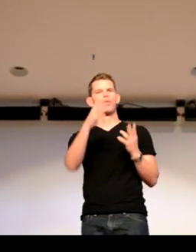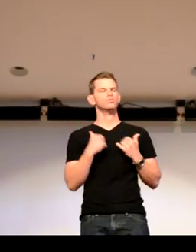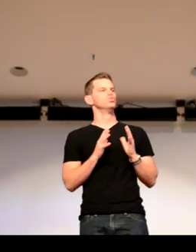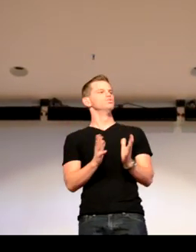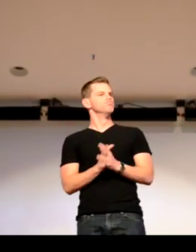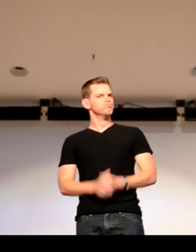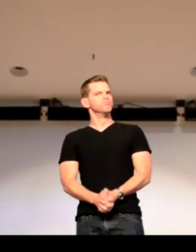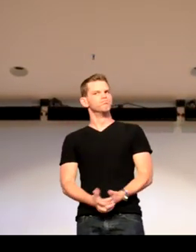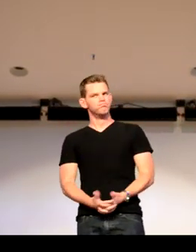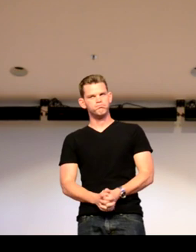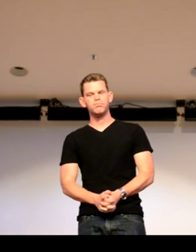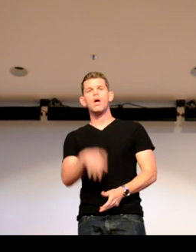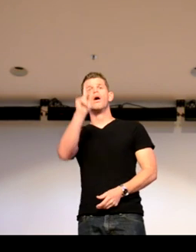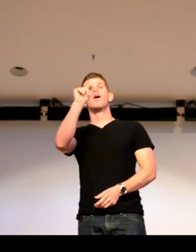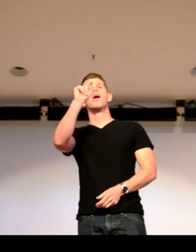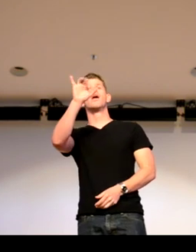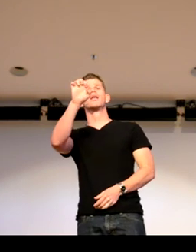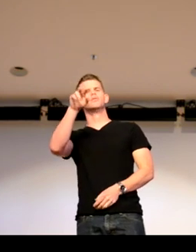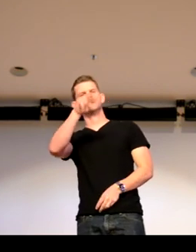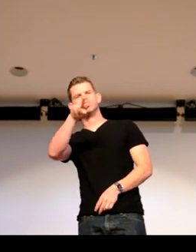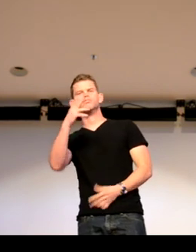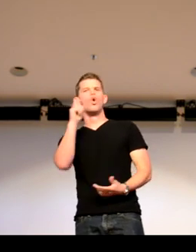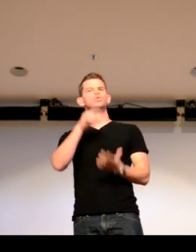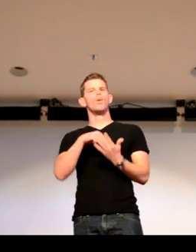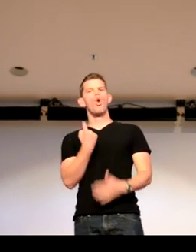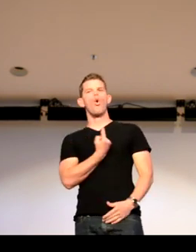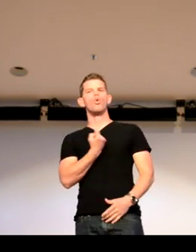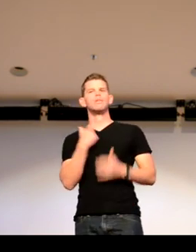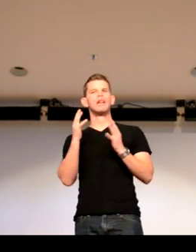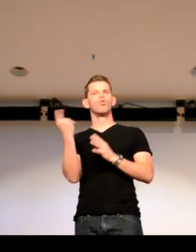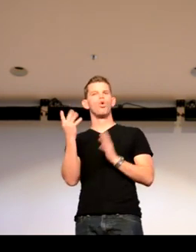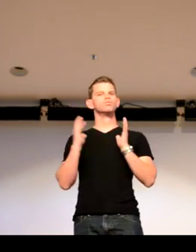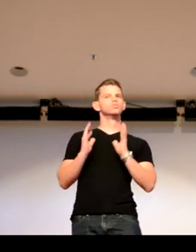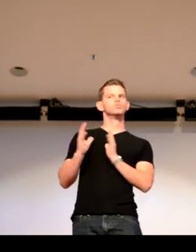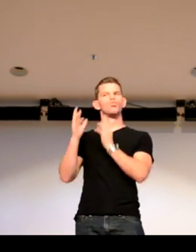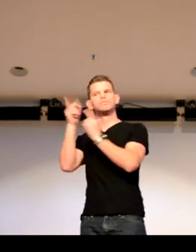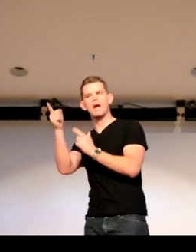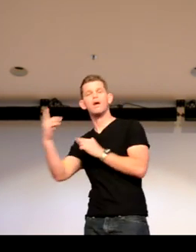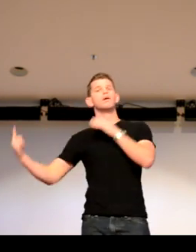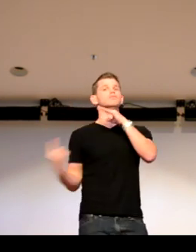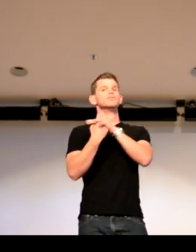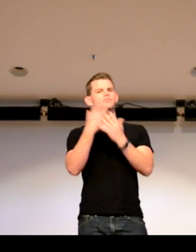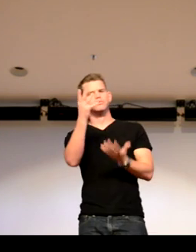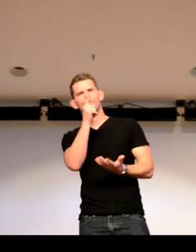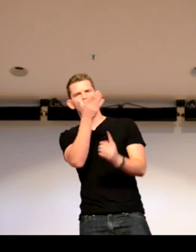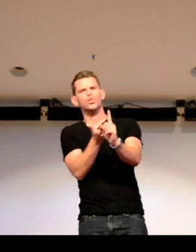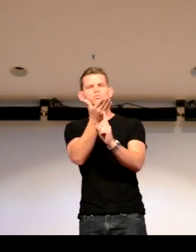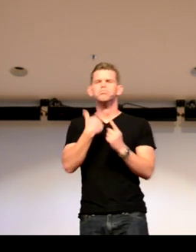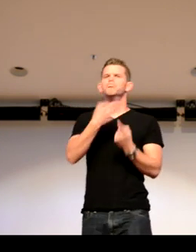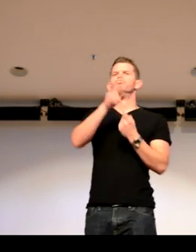become huge stars and famous. All of them were famous. And I noticed that, you know, they left me alone, you know, and